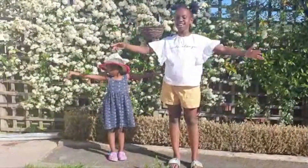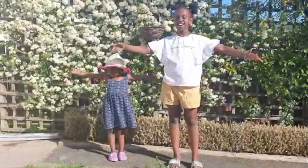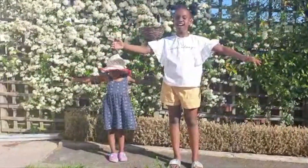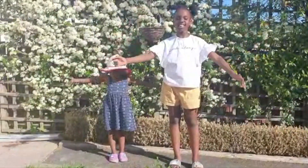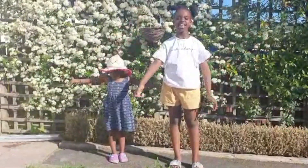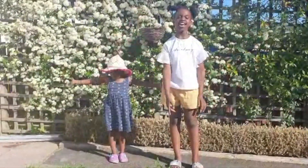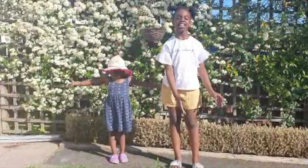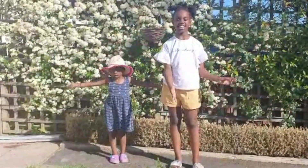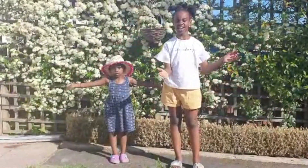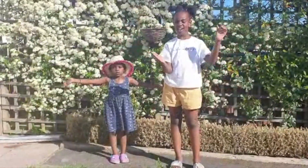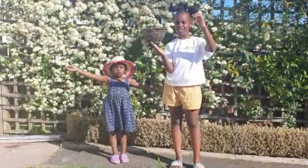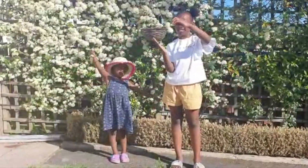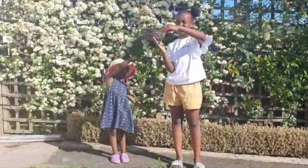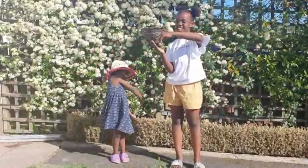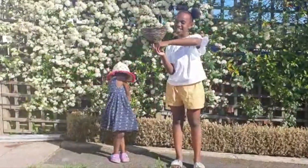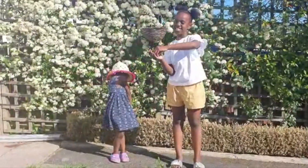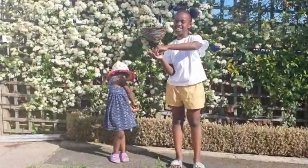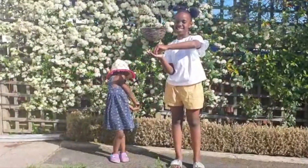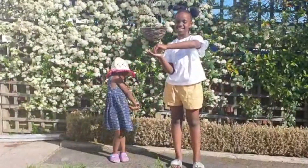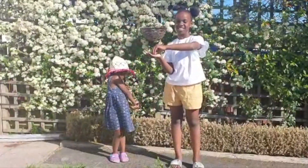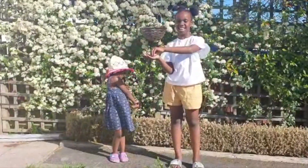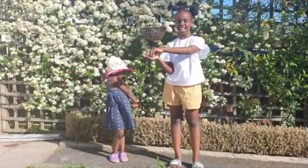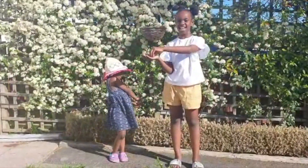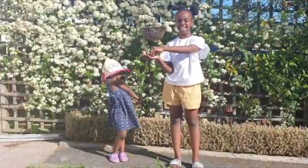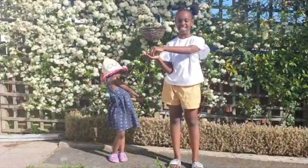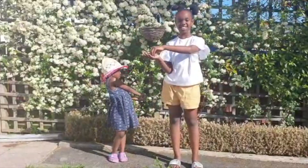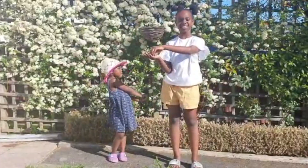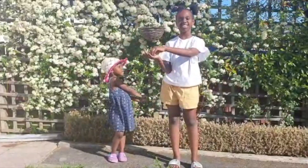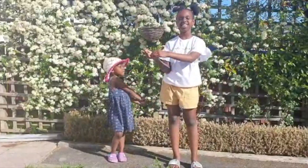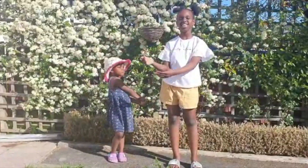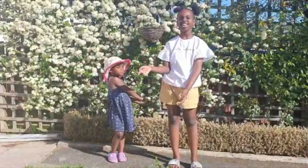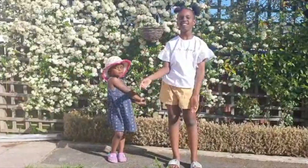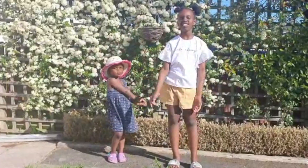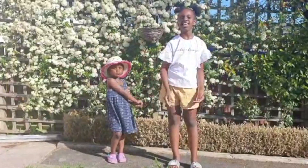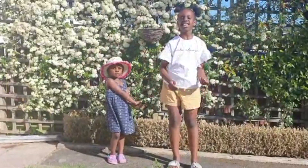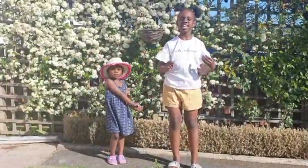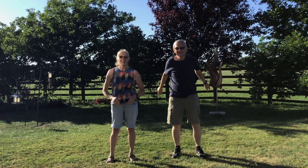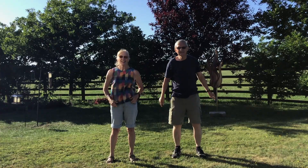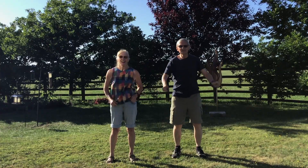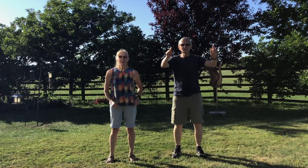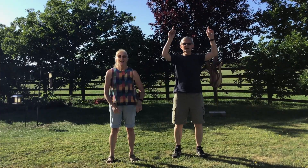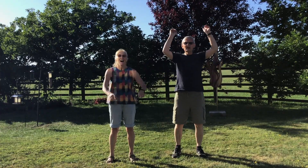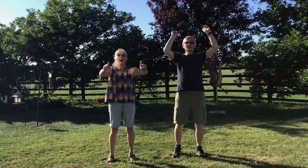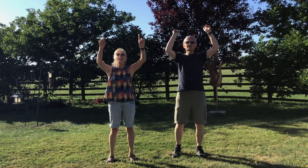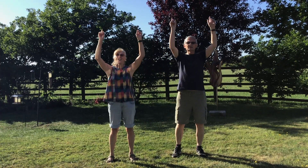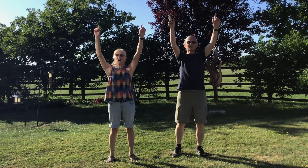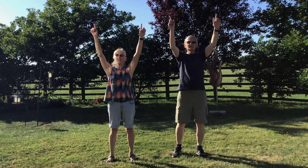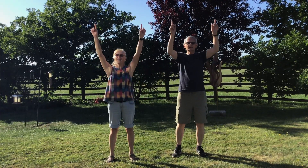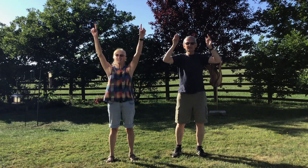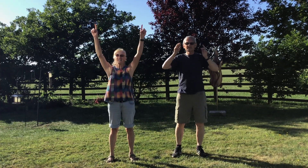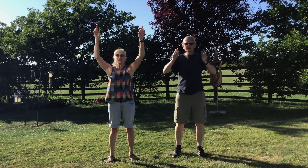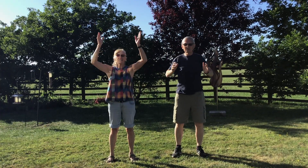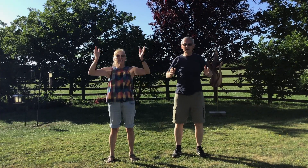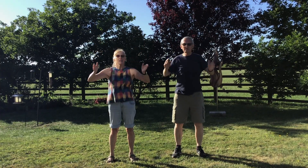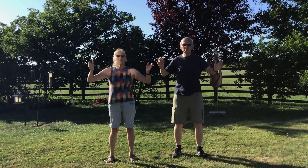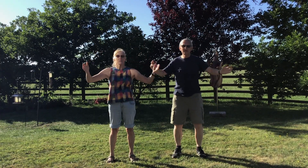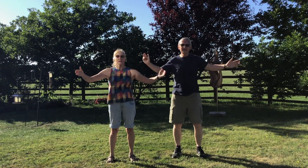And He holds us in His hands Our God is a great big